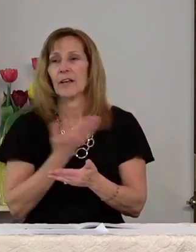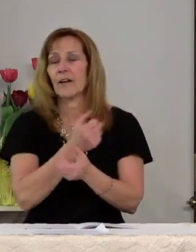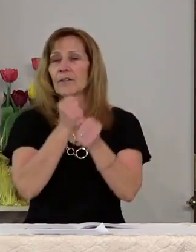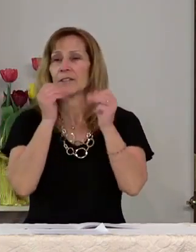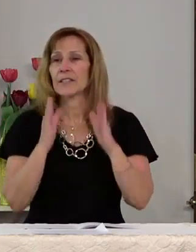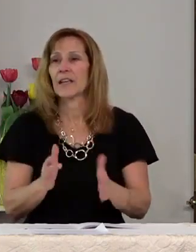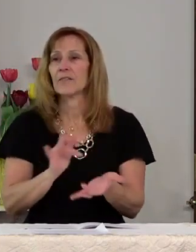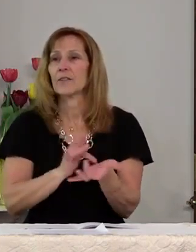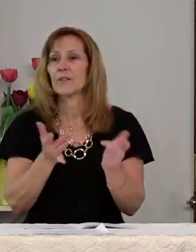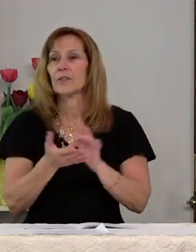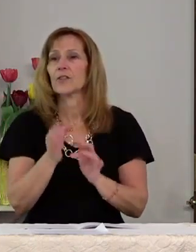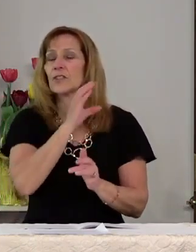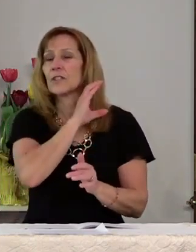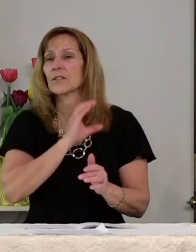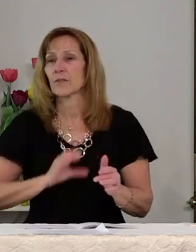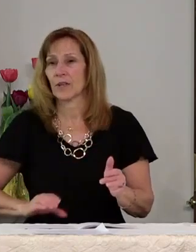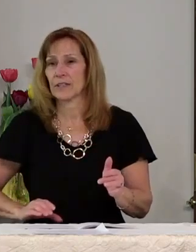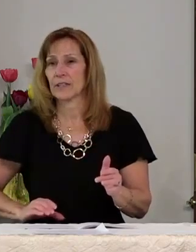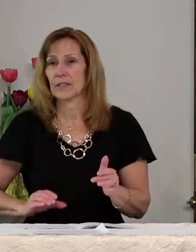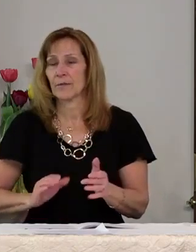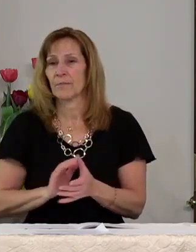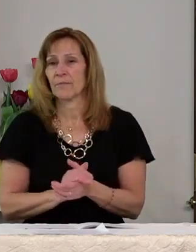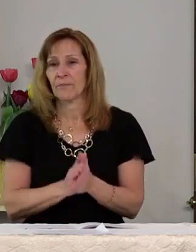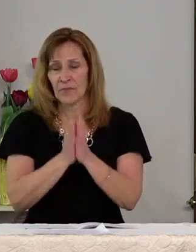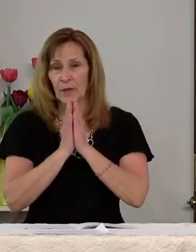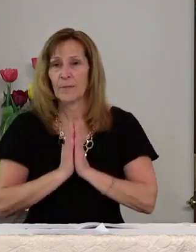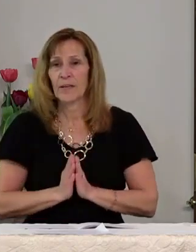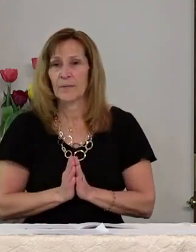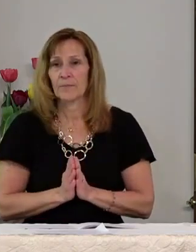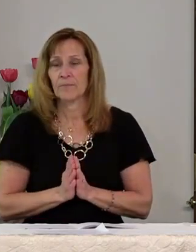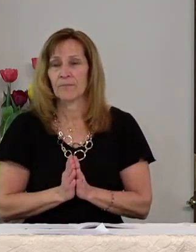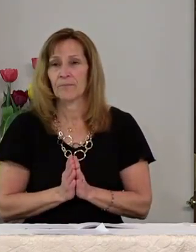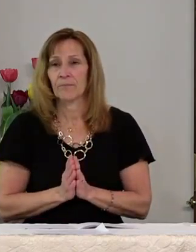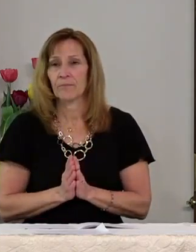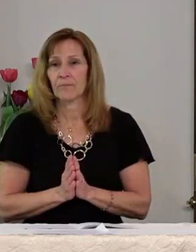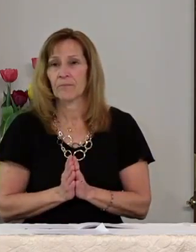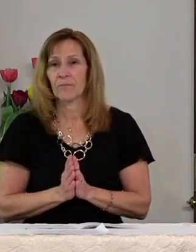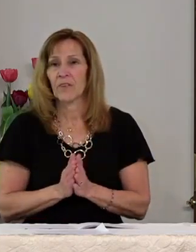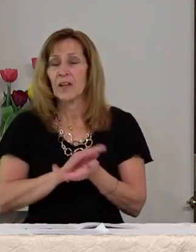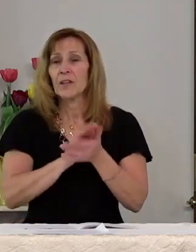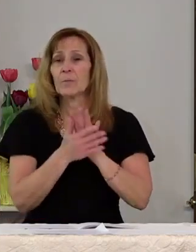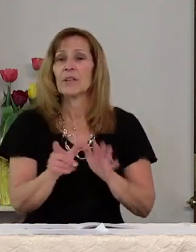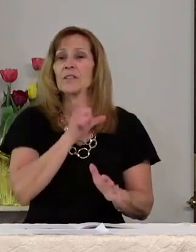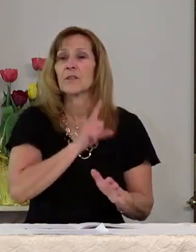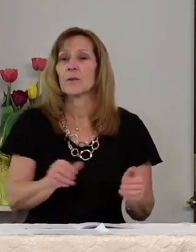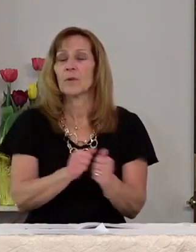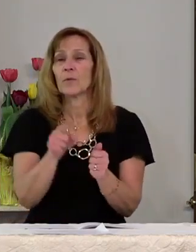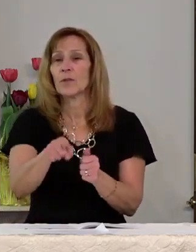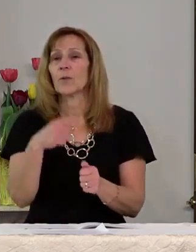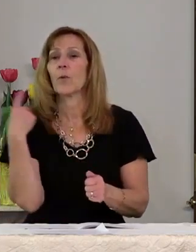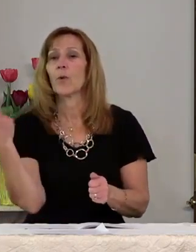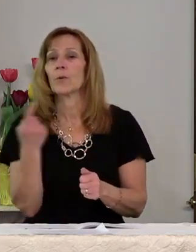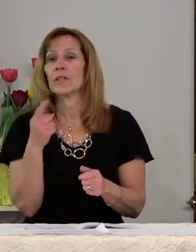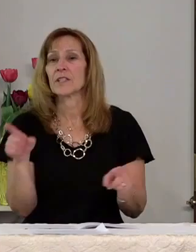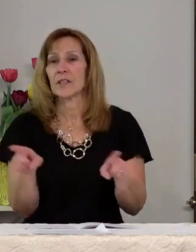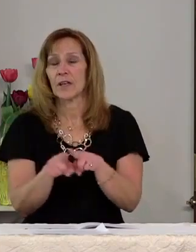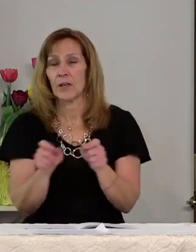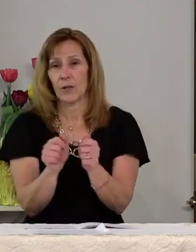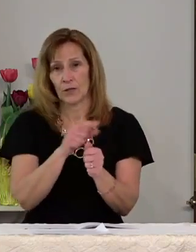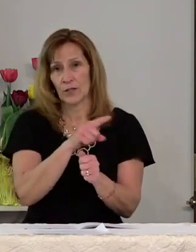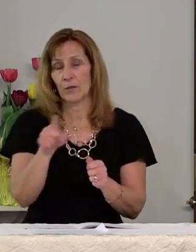savior jesus christ amen the peace of the lord be with you always